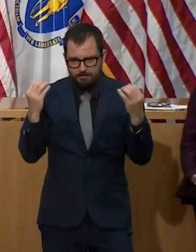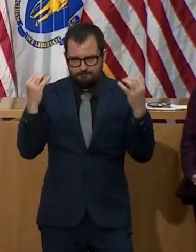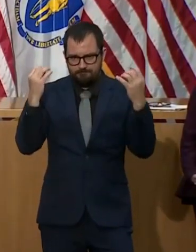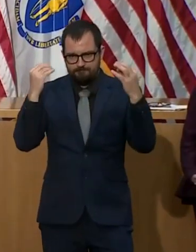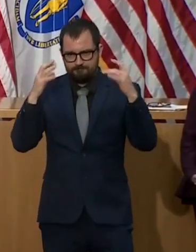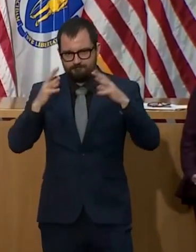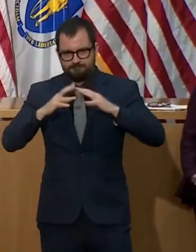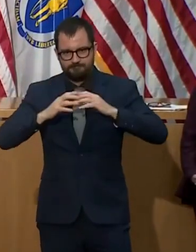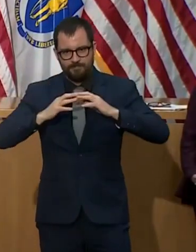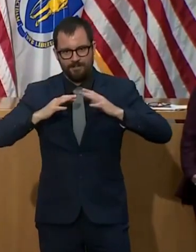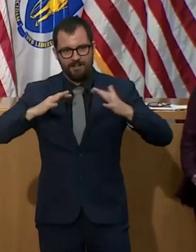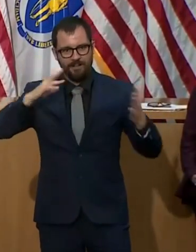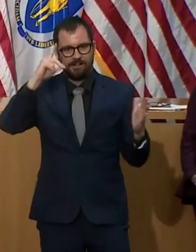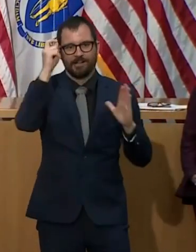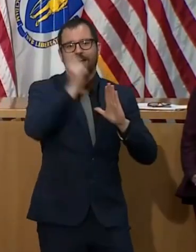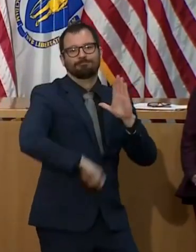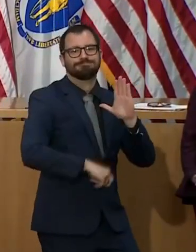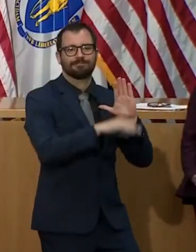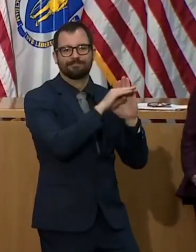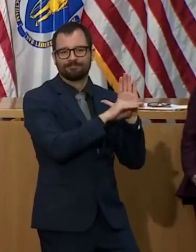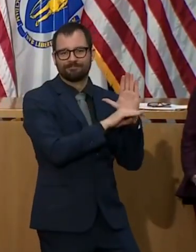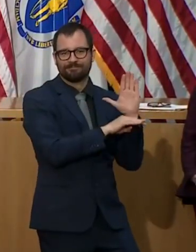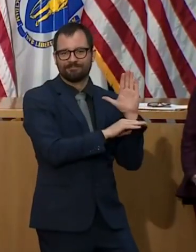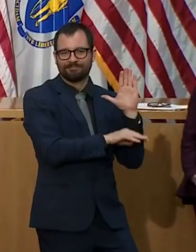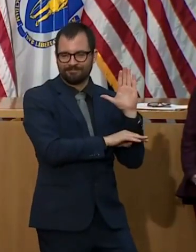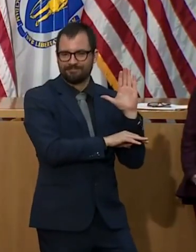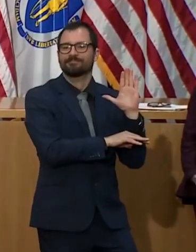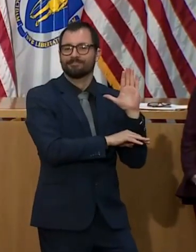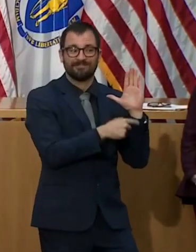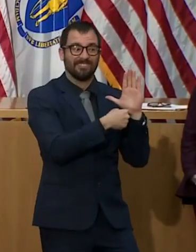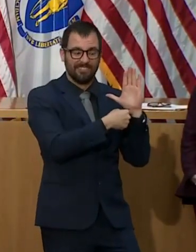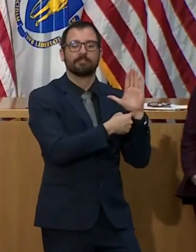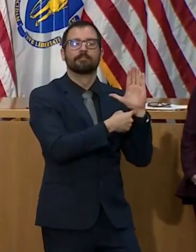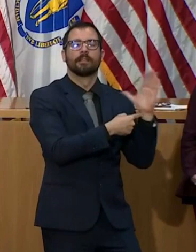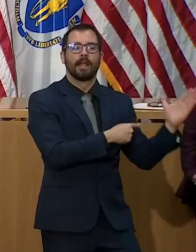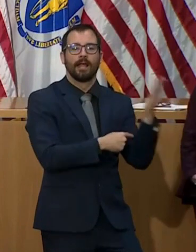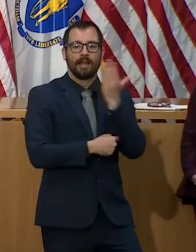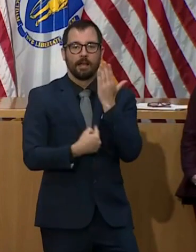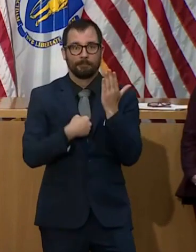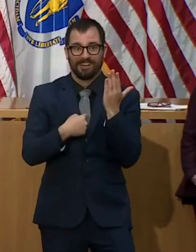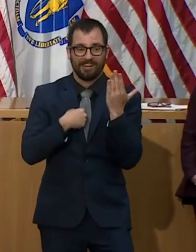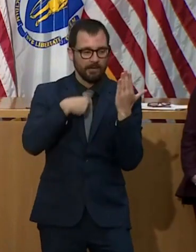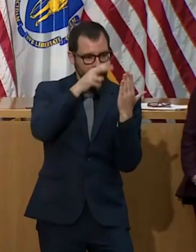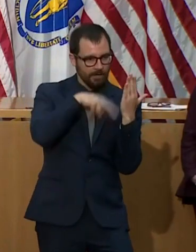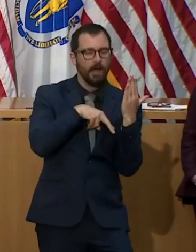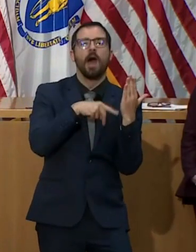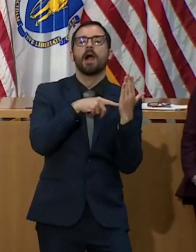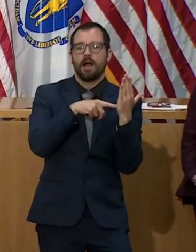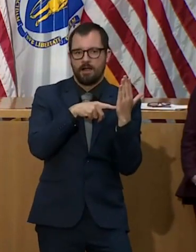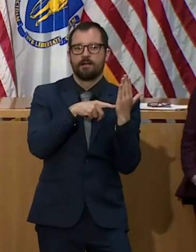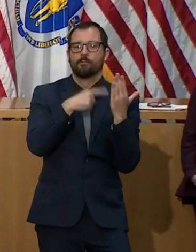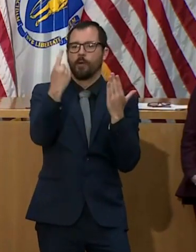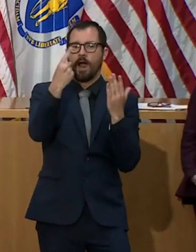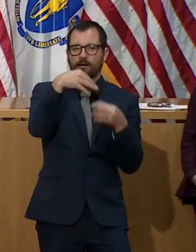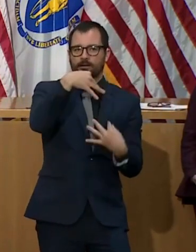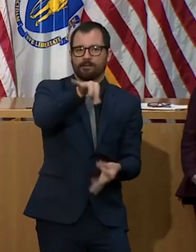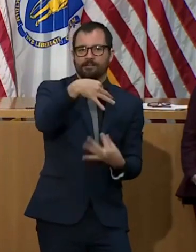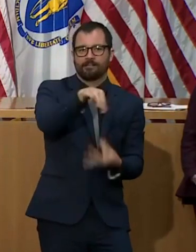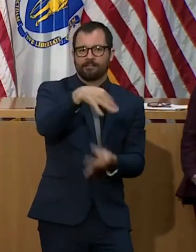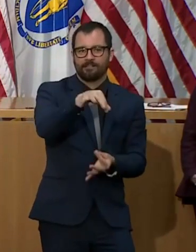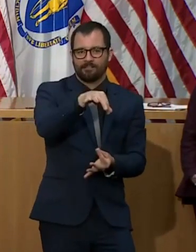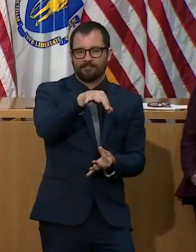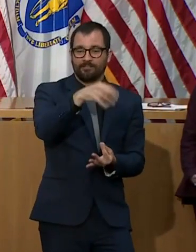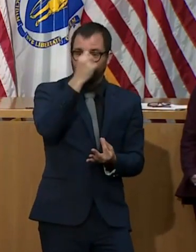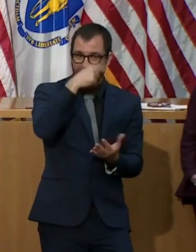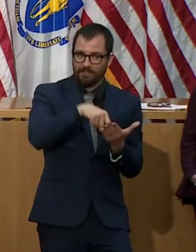advisory board with respect to how they would pursue operating under the rules and guidance that comes from the